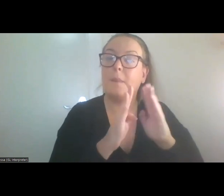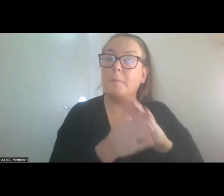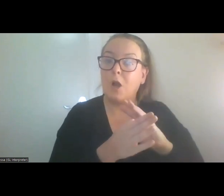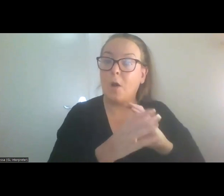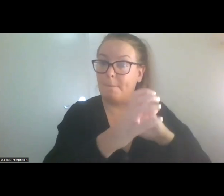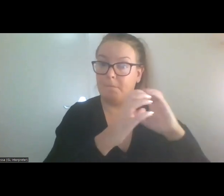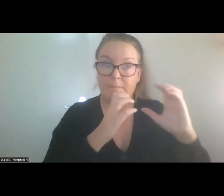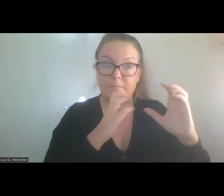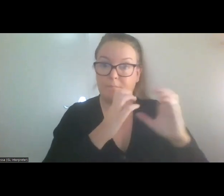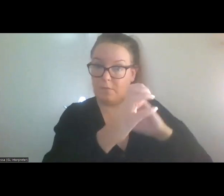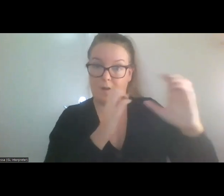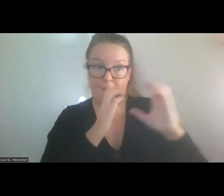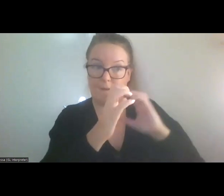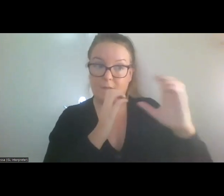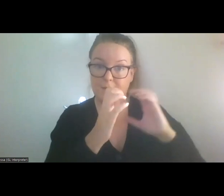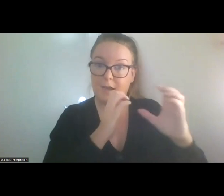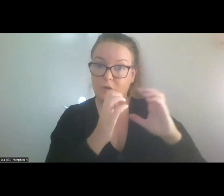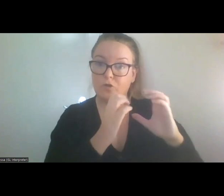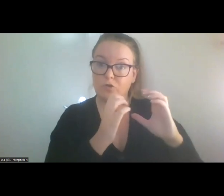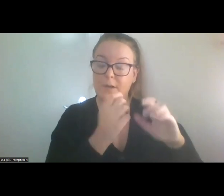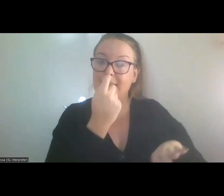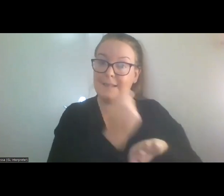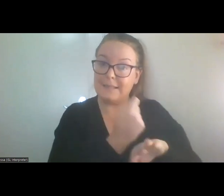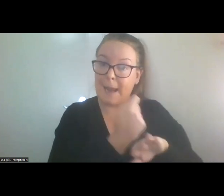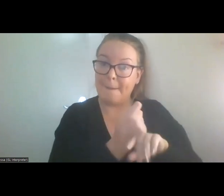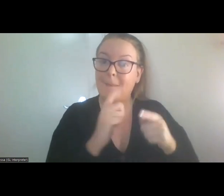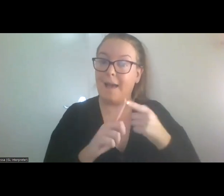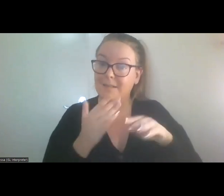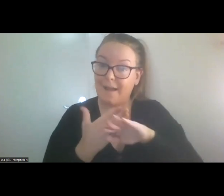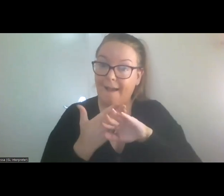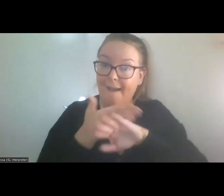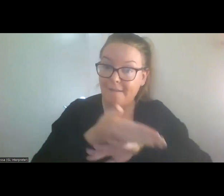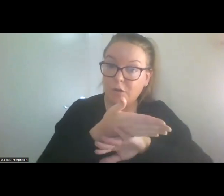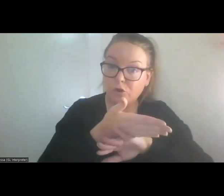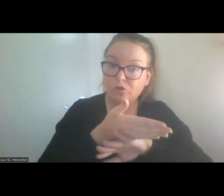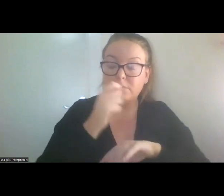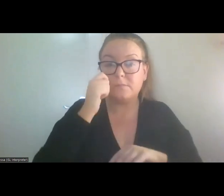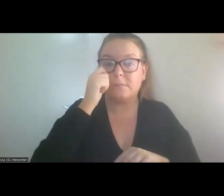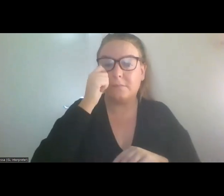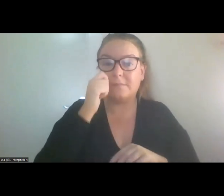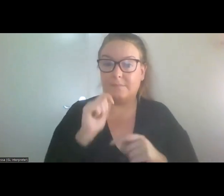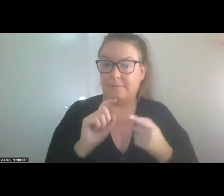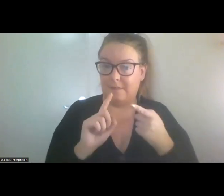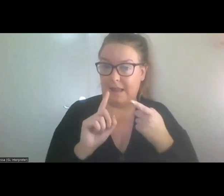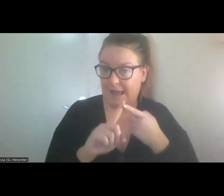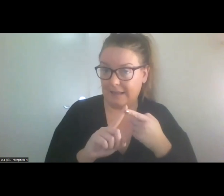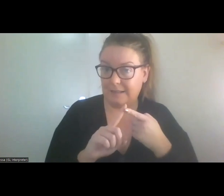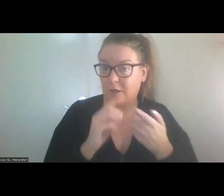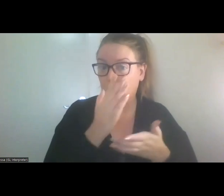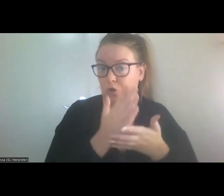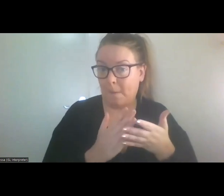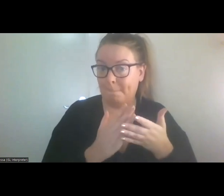their time and efforts in some combination of